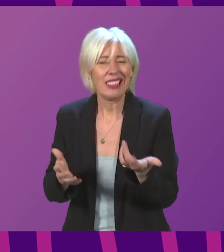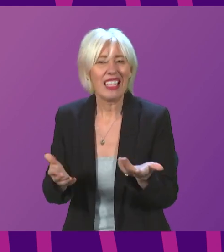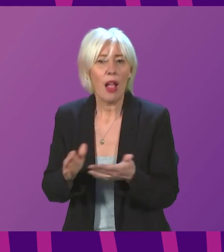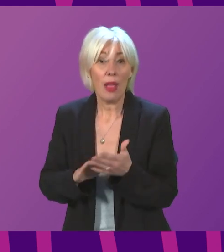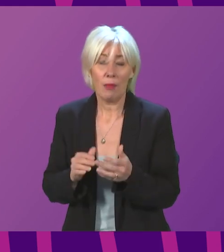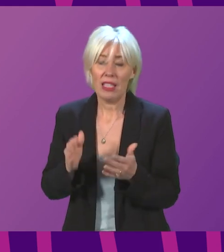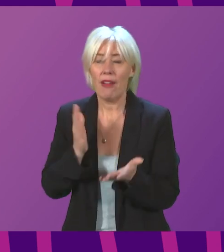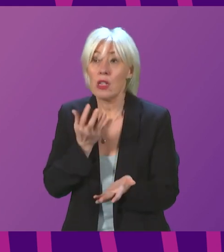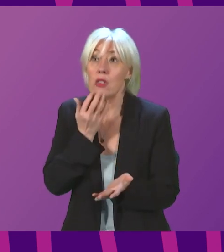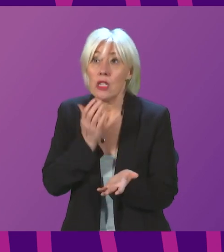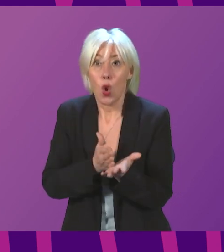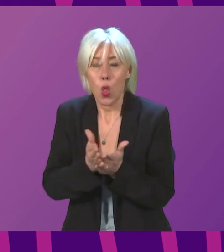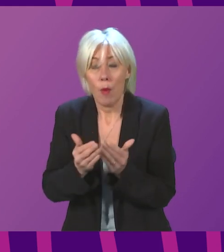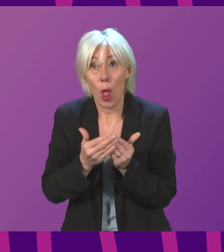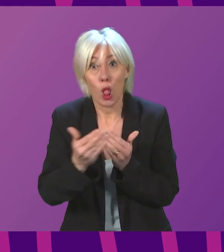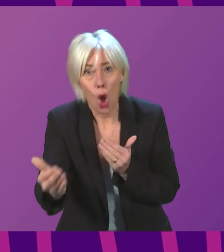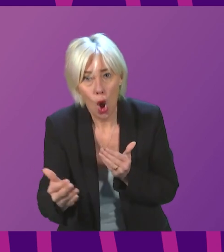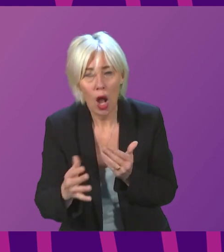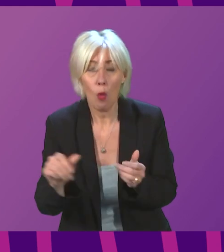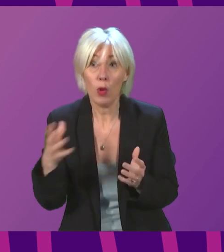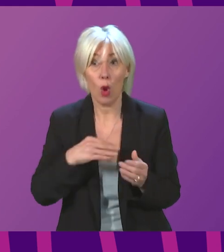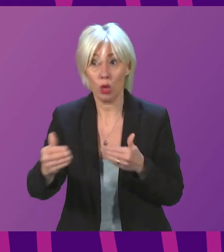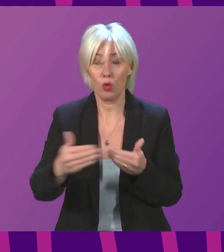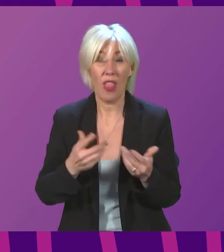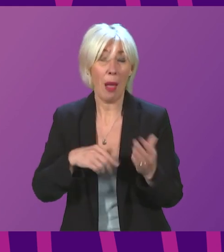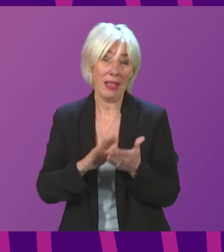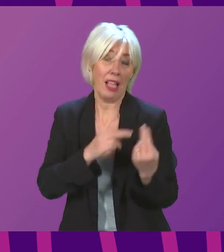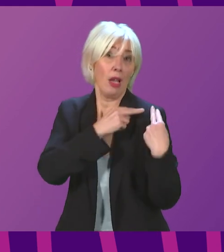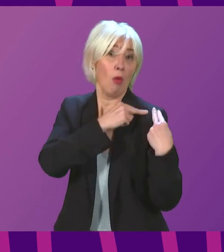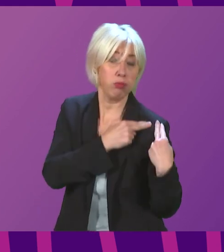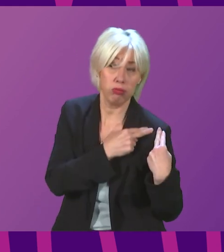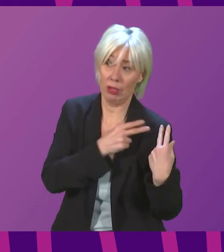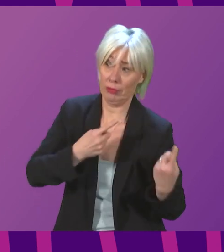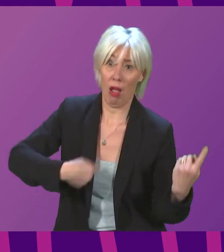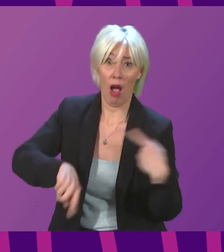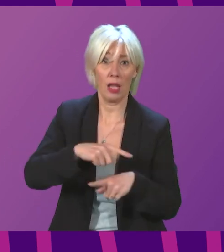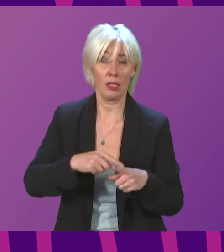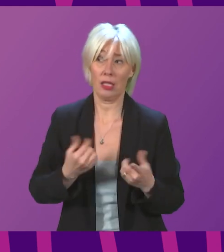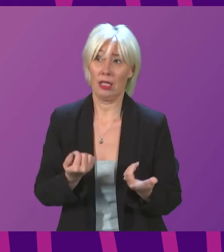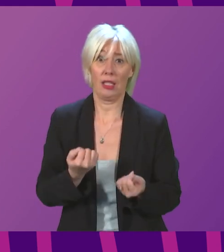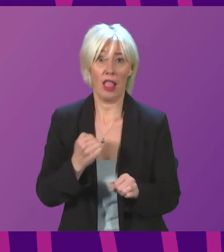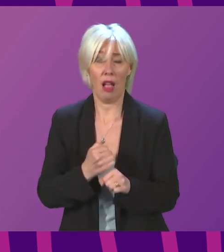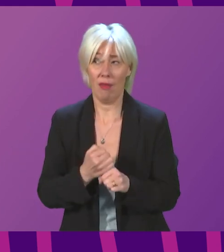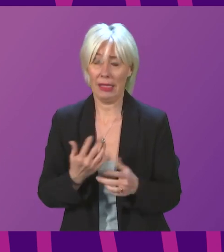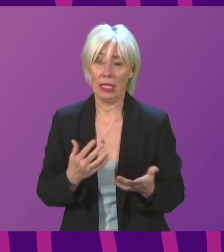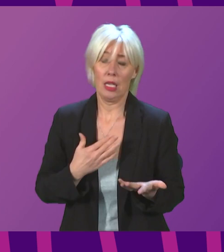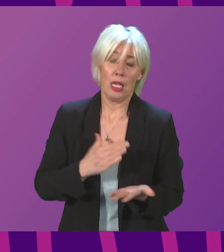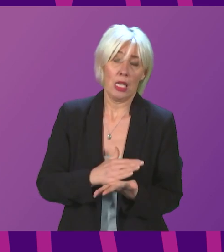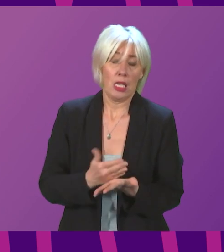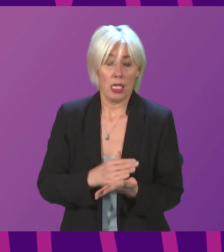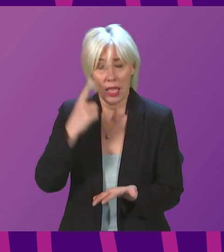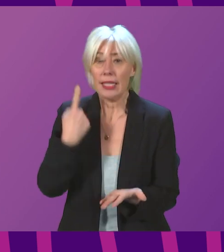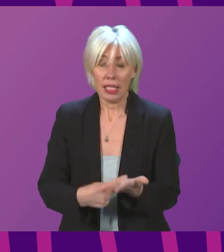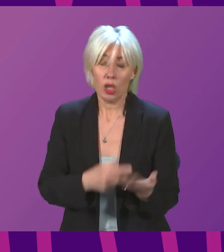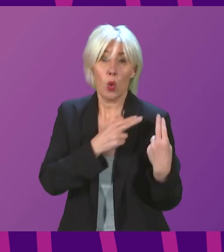than shorter. And that's the weight of responsibility that rests on the shoulders of those of us having to take the decisions.